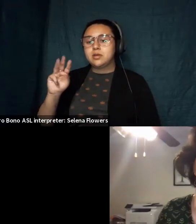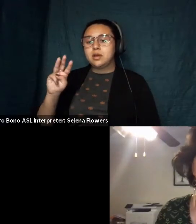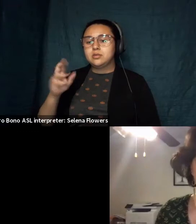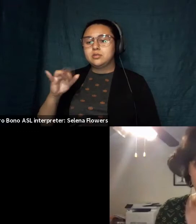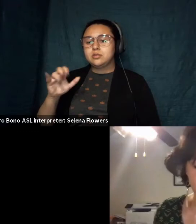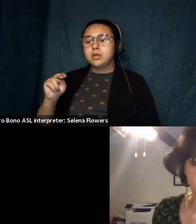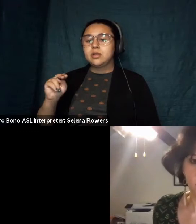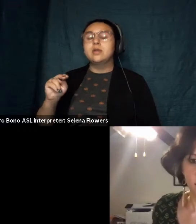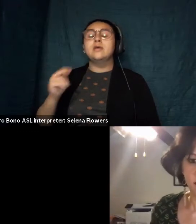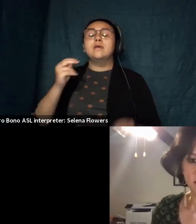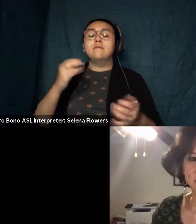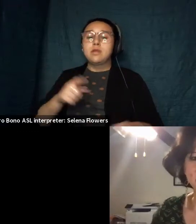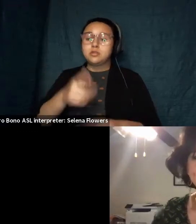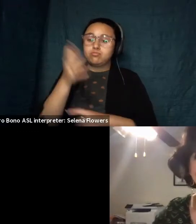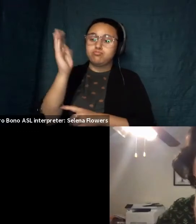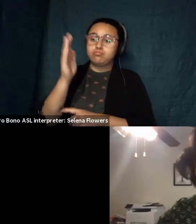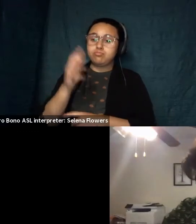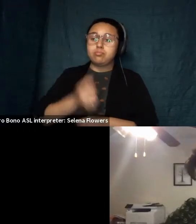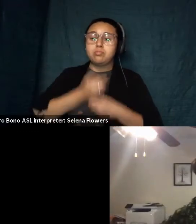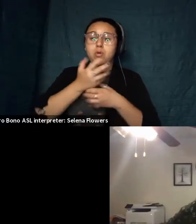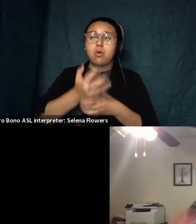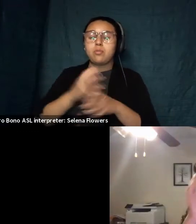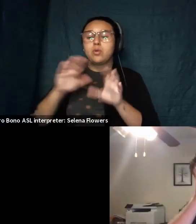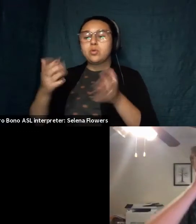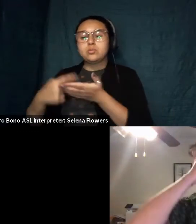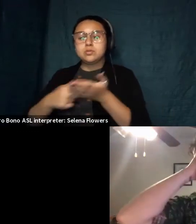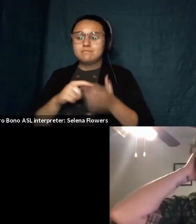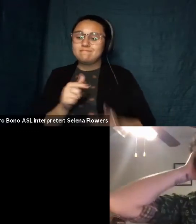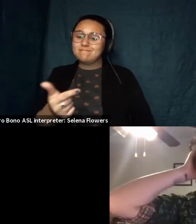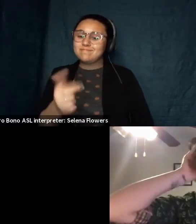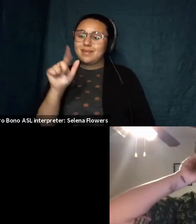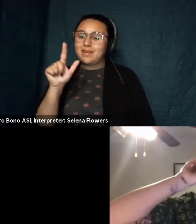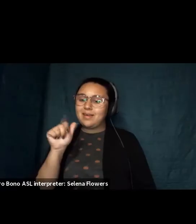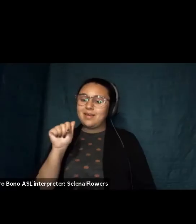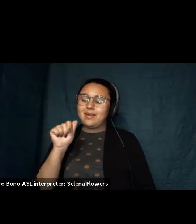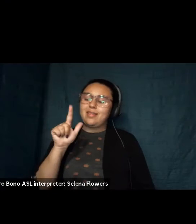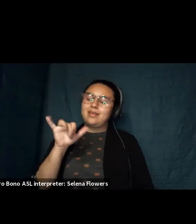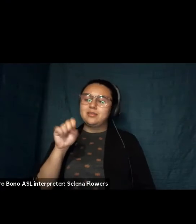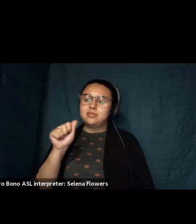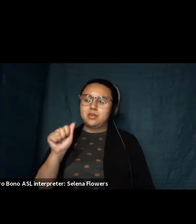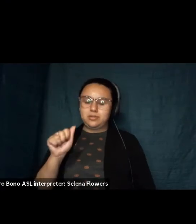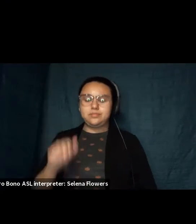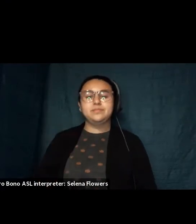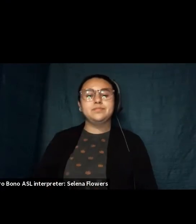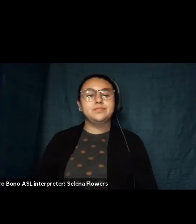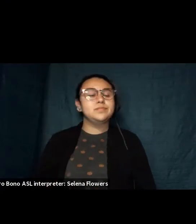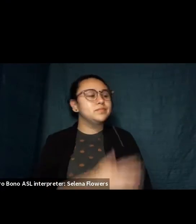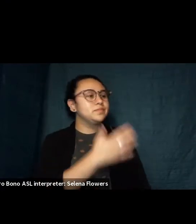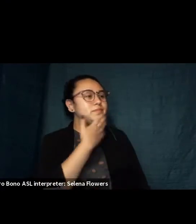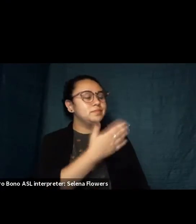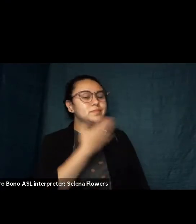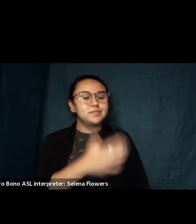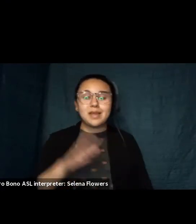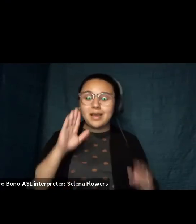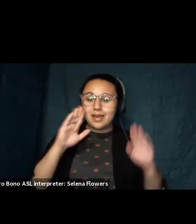conversation and then we'll move on to some more readings alicia thank you um hi i'm